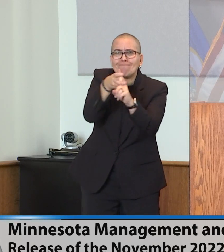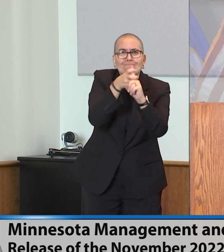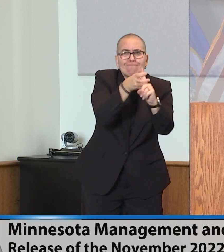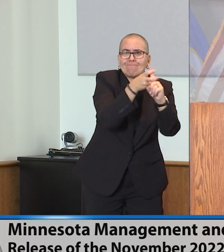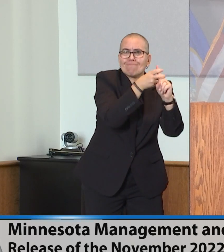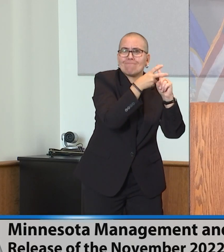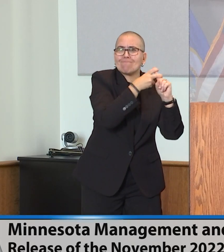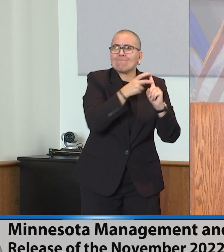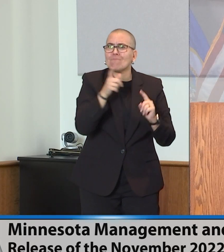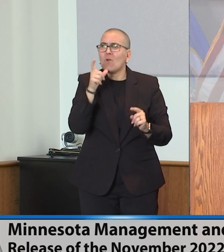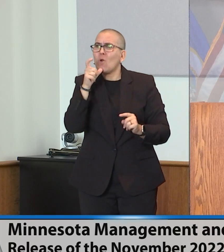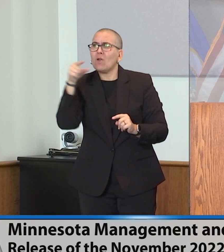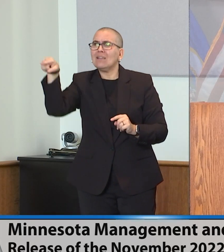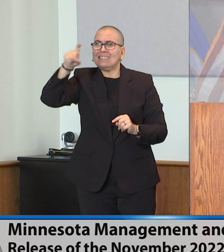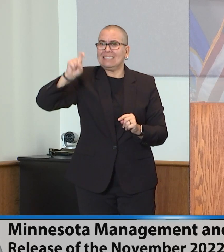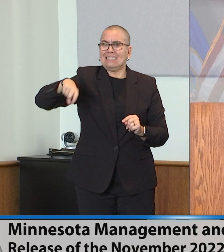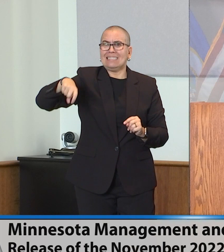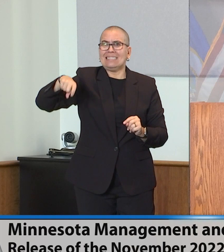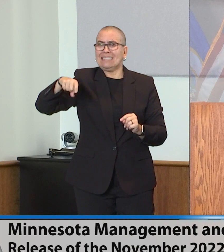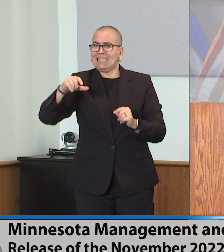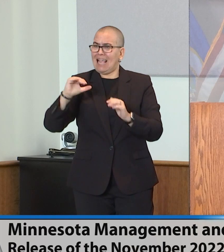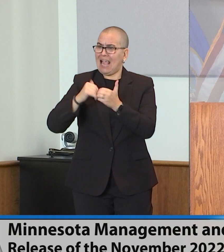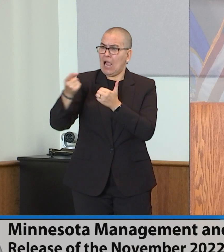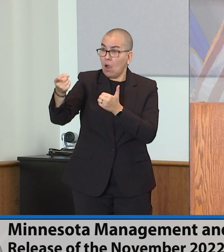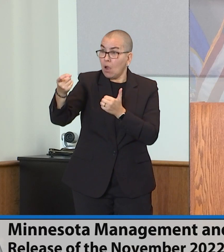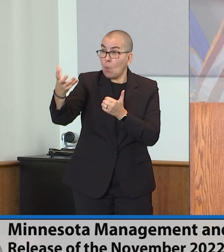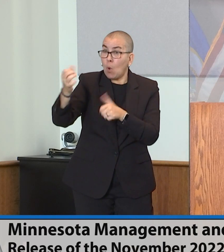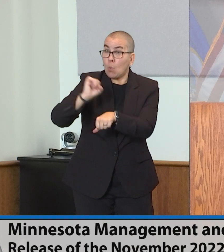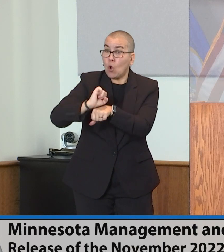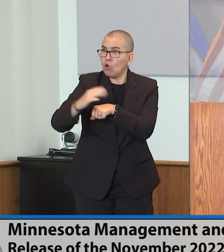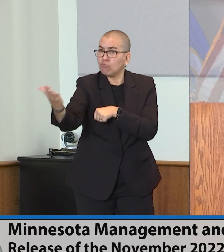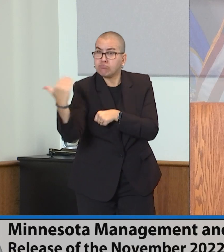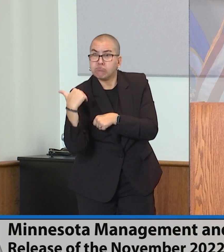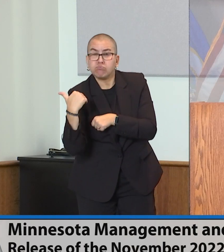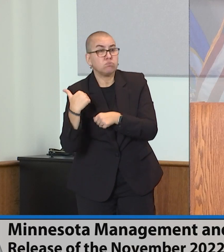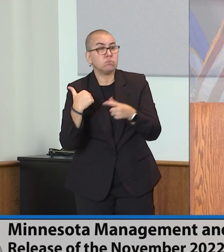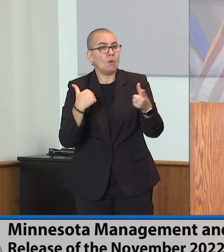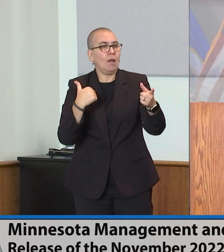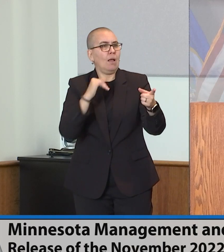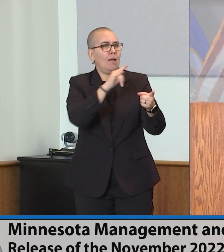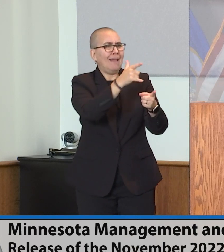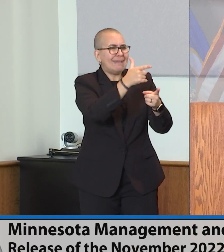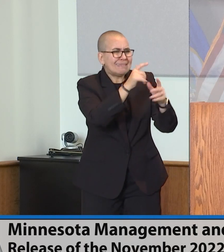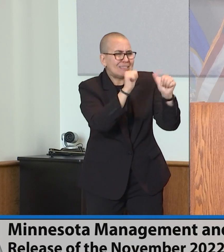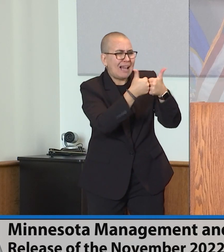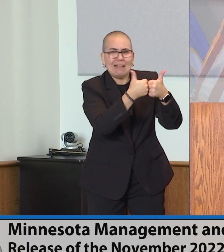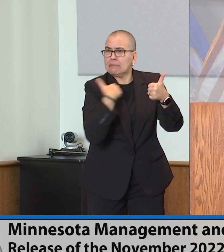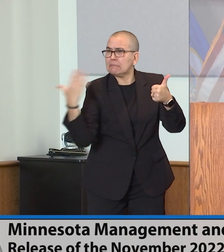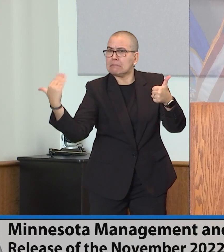looking to populations they may have overlooked. Those are all things that can help us thrive through this period.